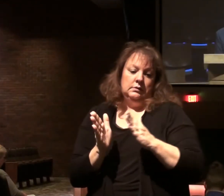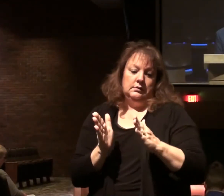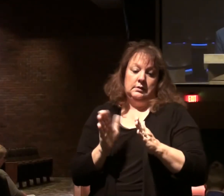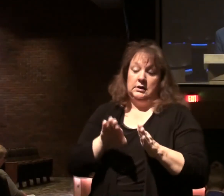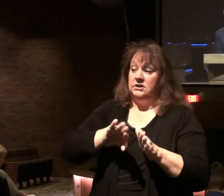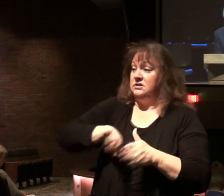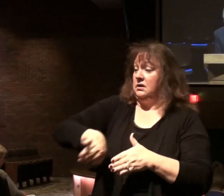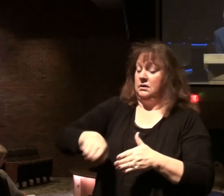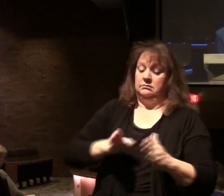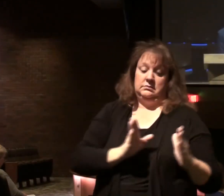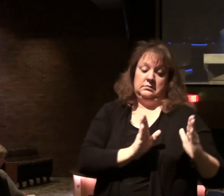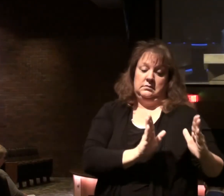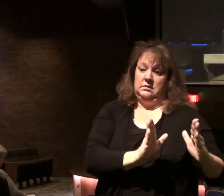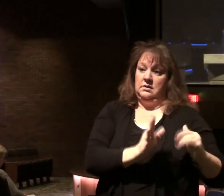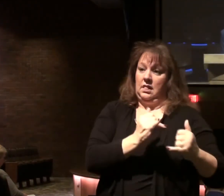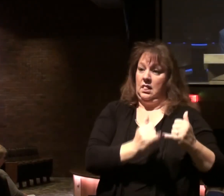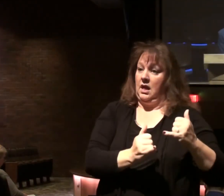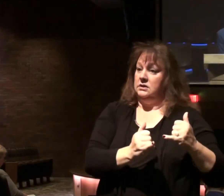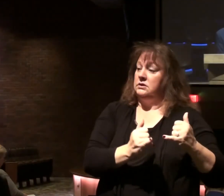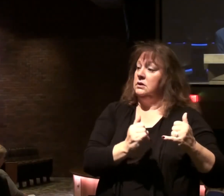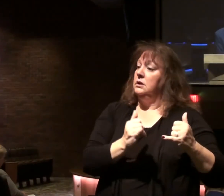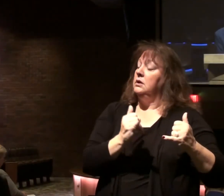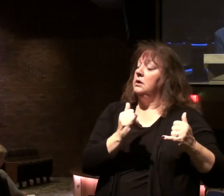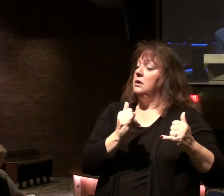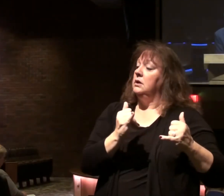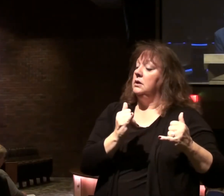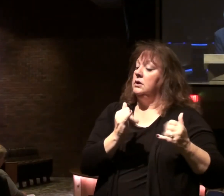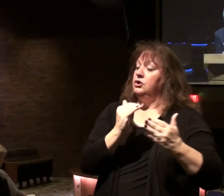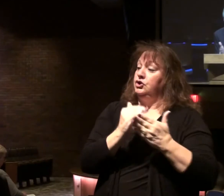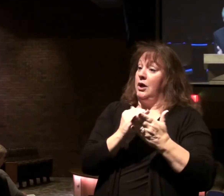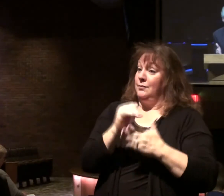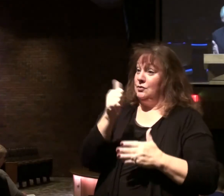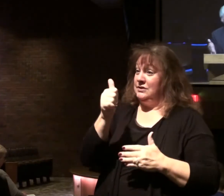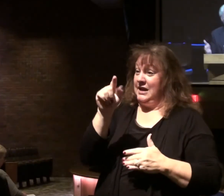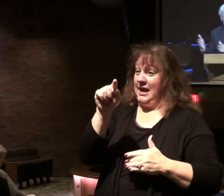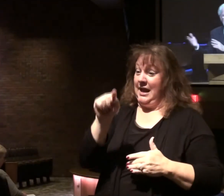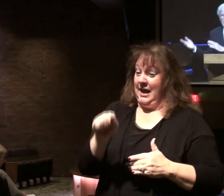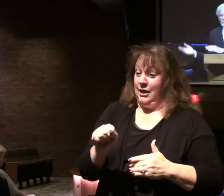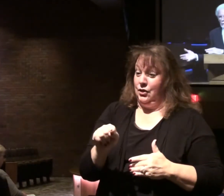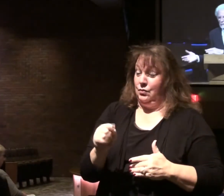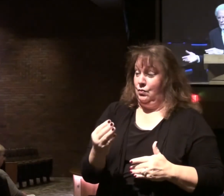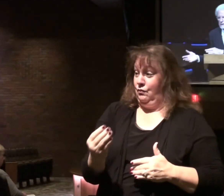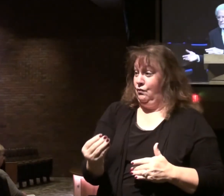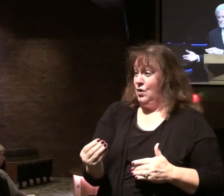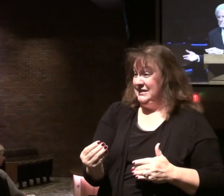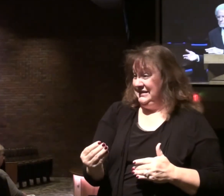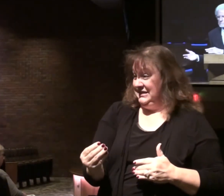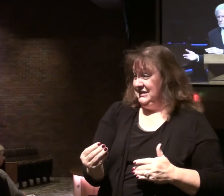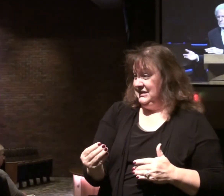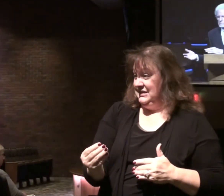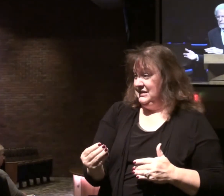seven year period. He picks up in chapters 10, 11, 12, 13, and 14.